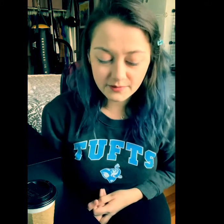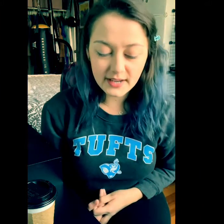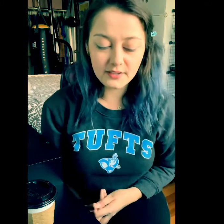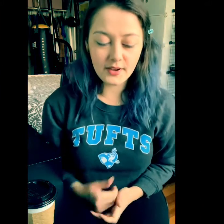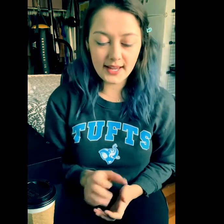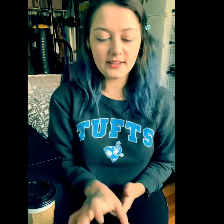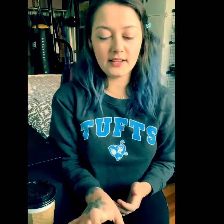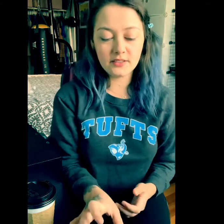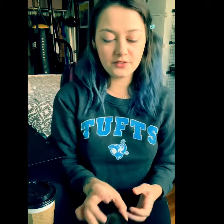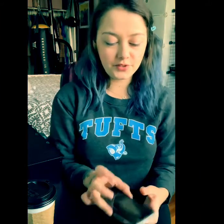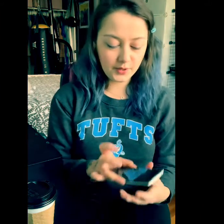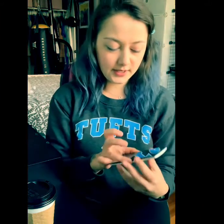radio edit, Sugar